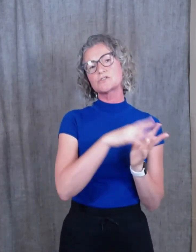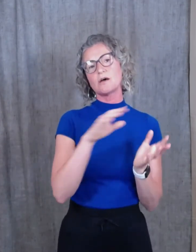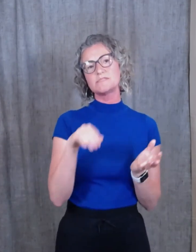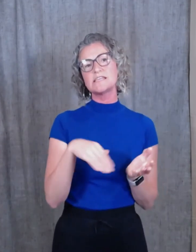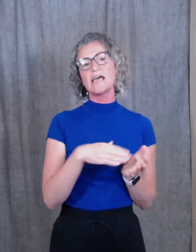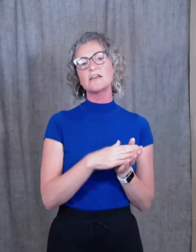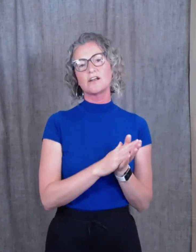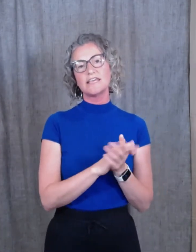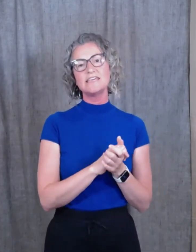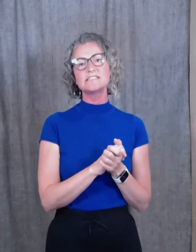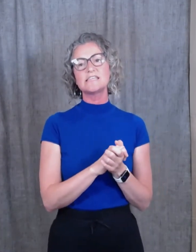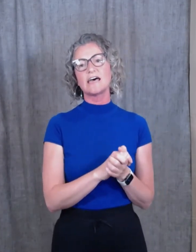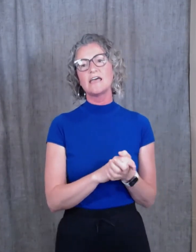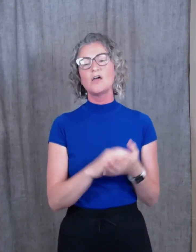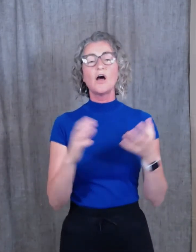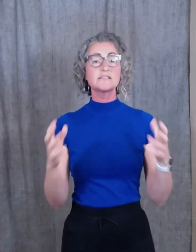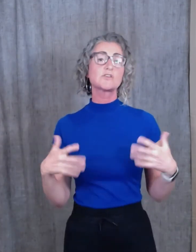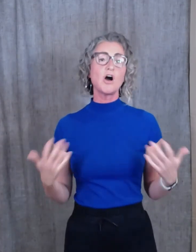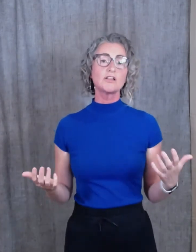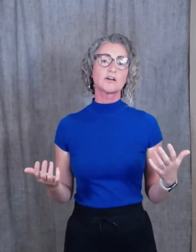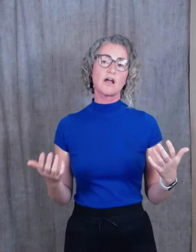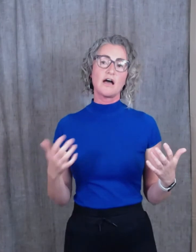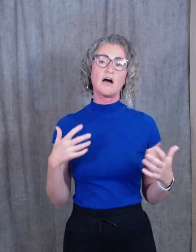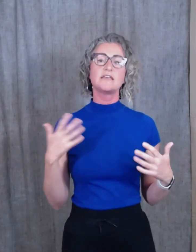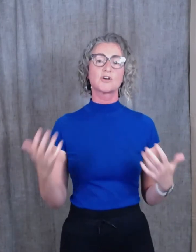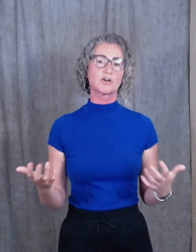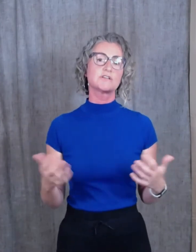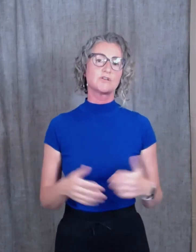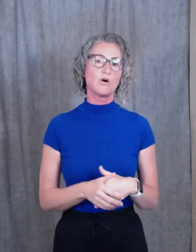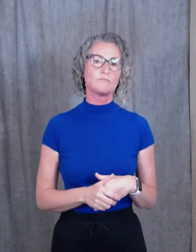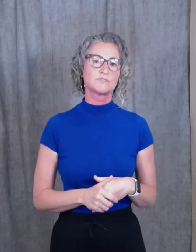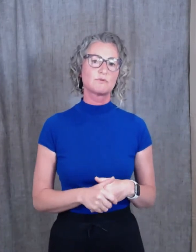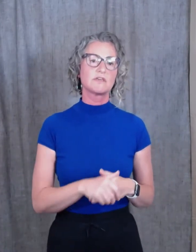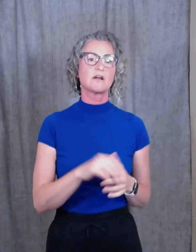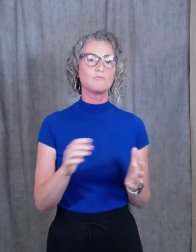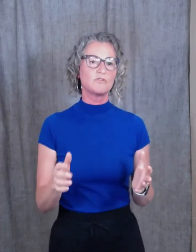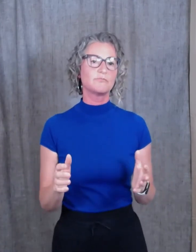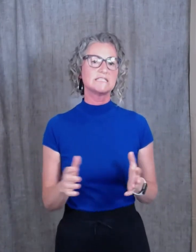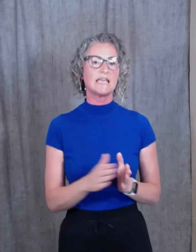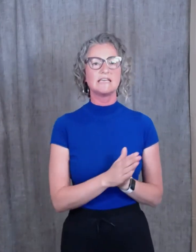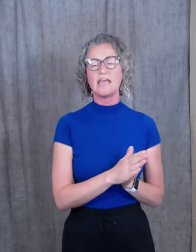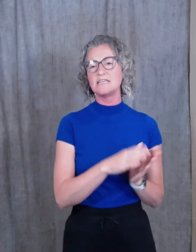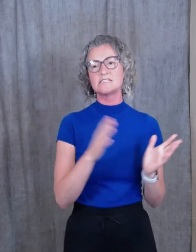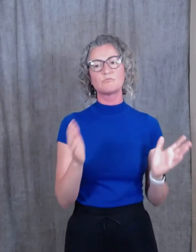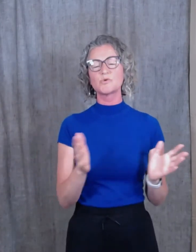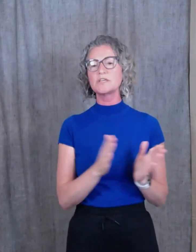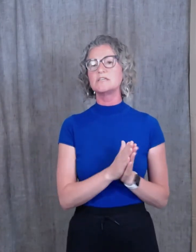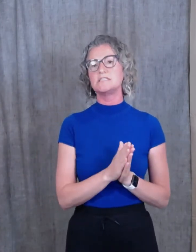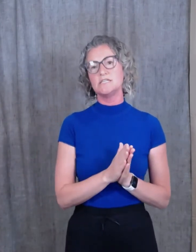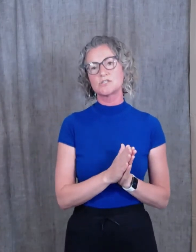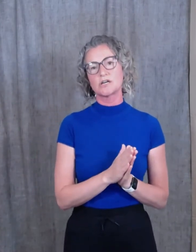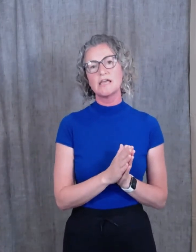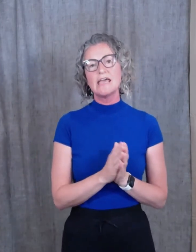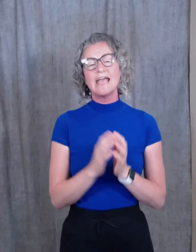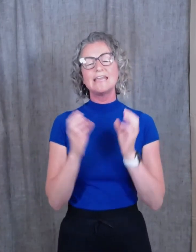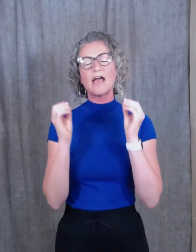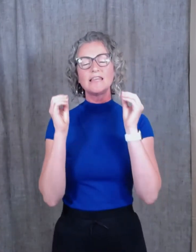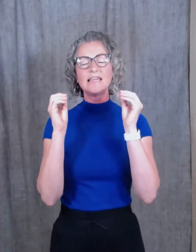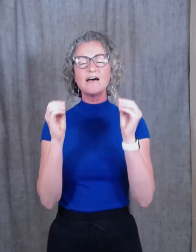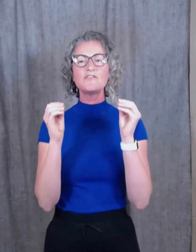Tom Sanner, he is a scholar on Ernest Holmes within our movement. And he's a brilliant teacher. And I love the